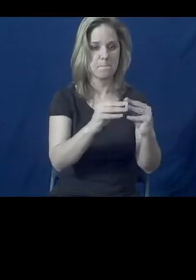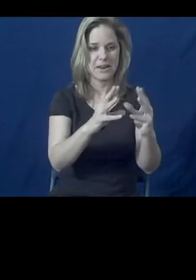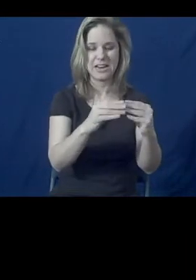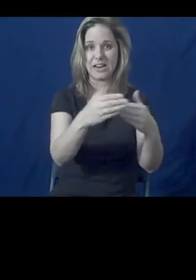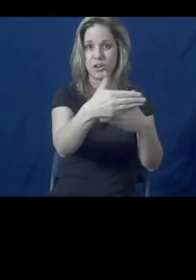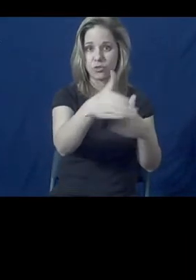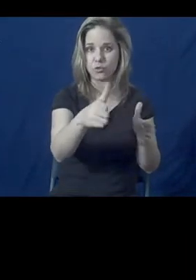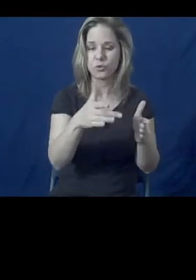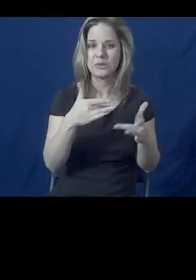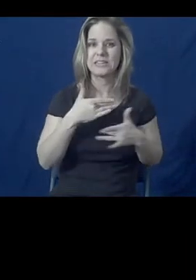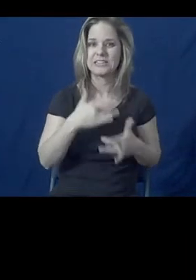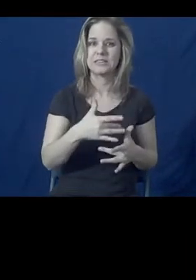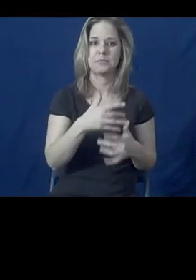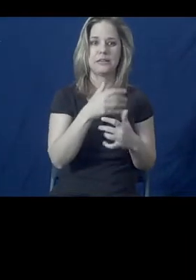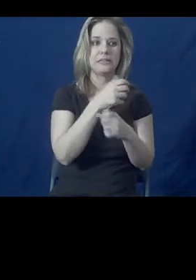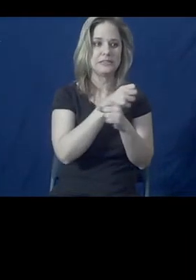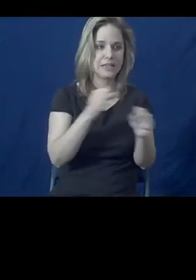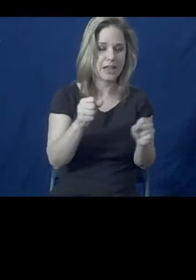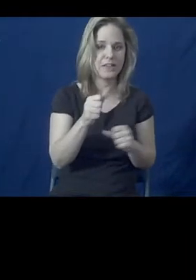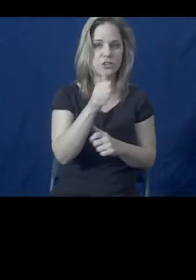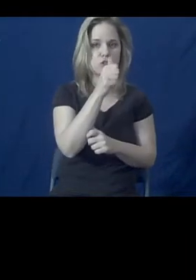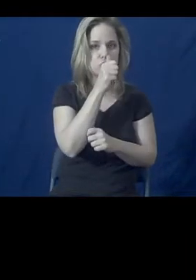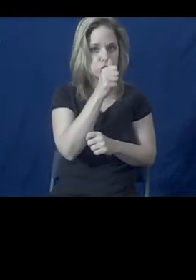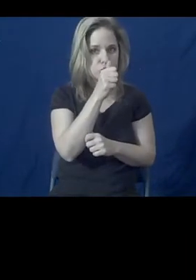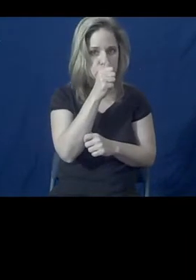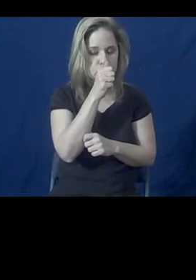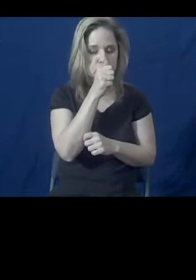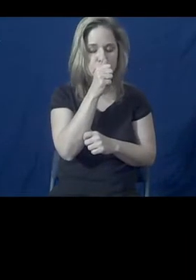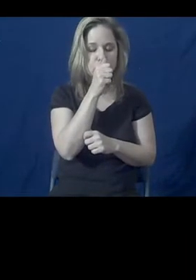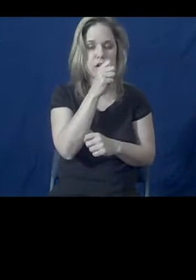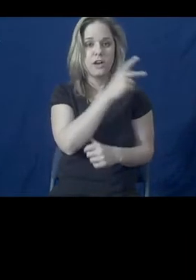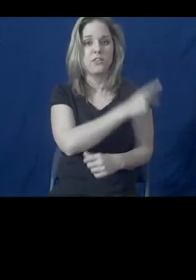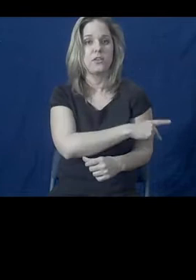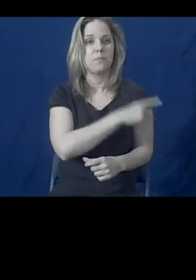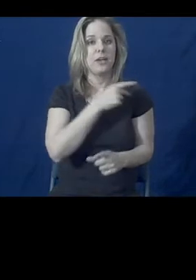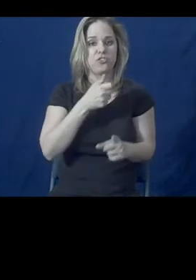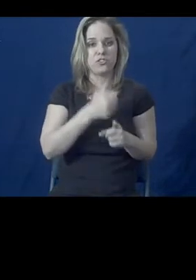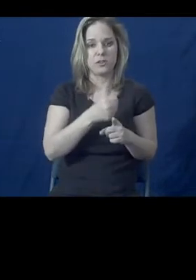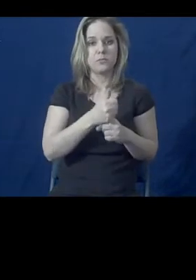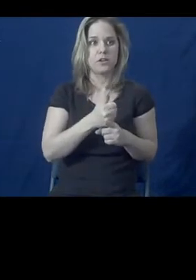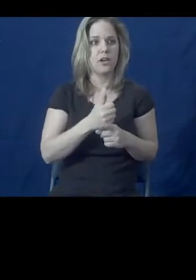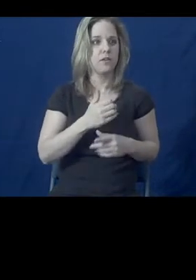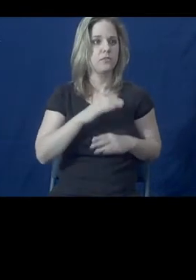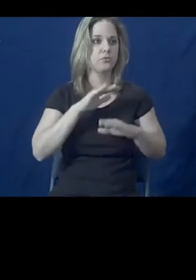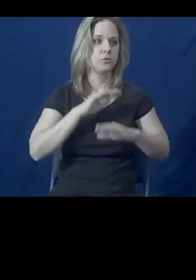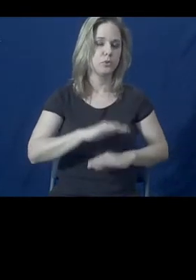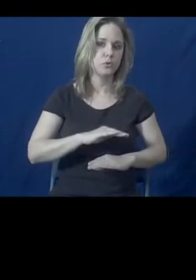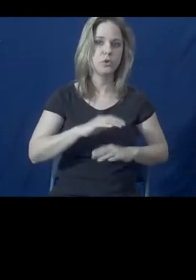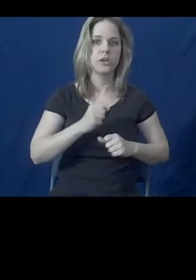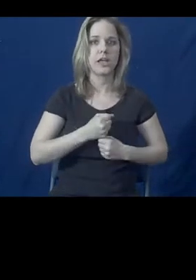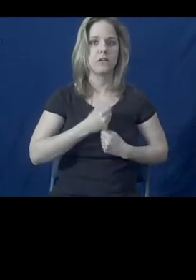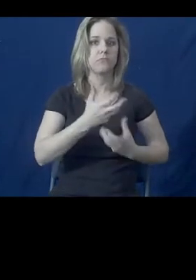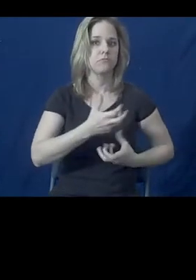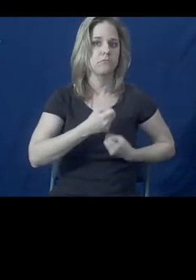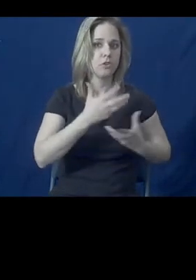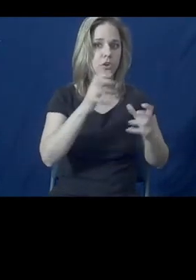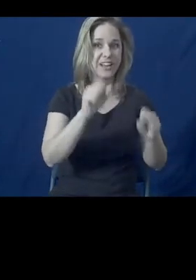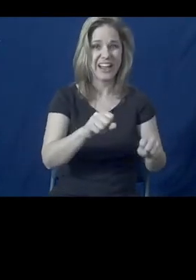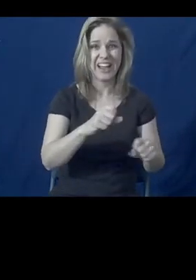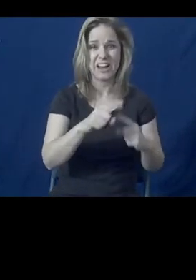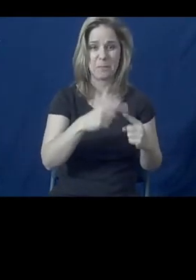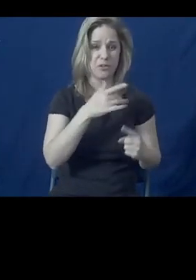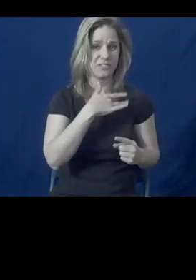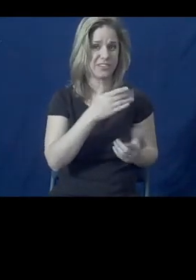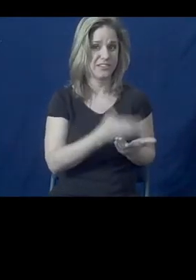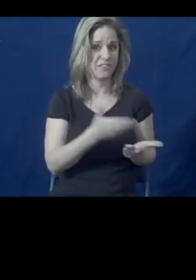in a safe, secure environment. Patients are used to speaking with their providers about sensitive